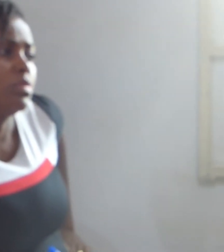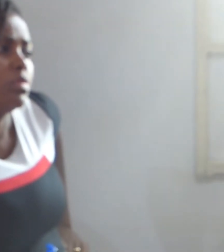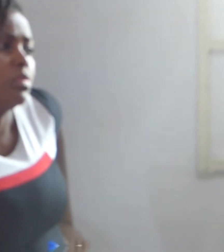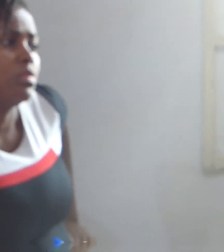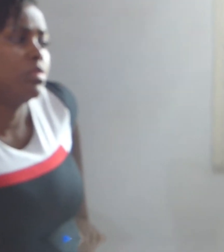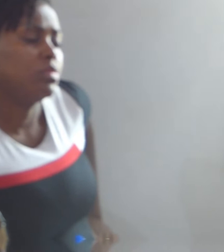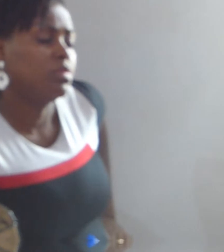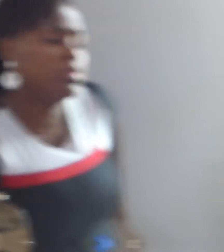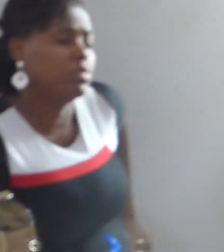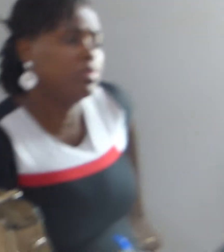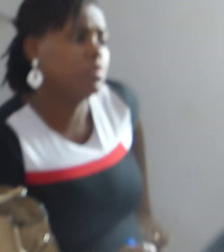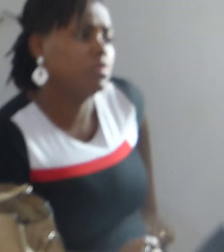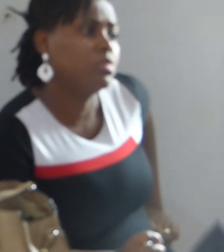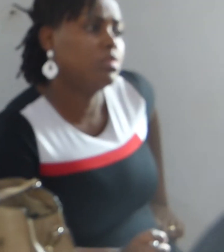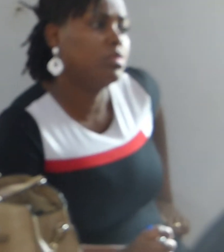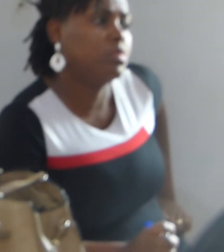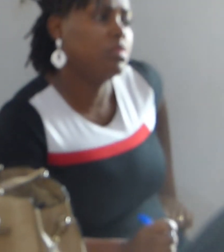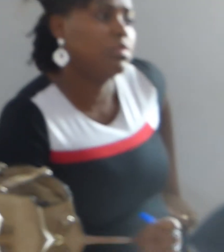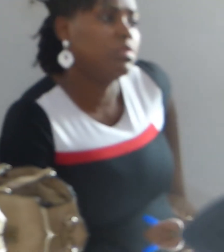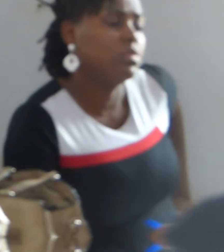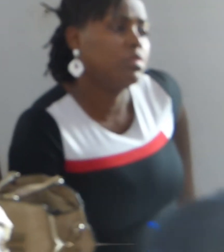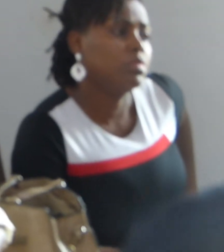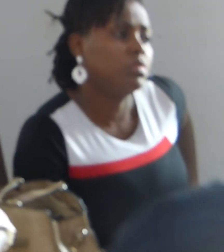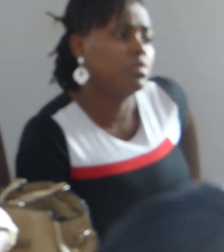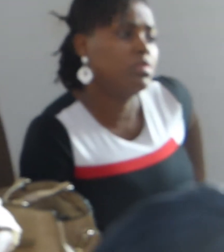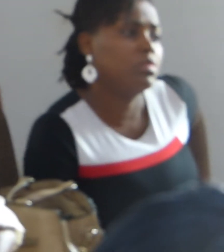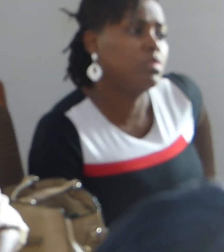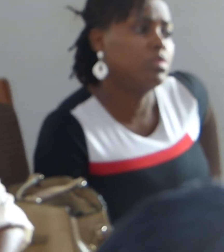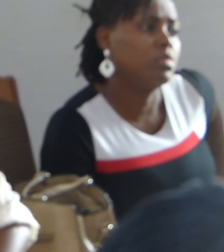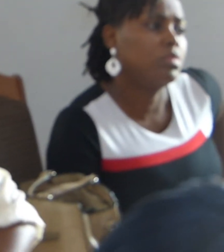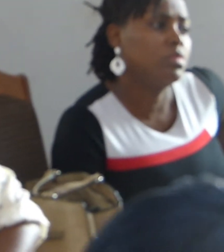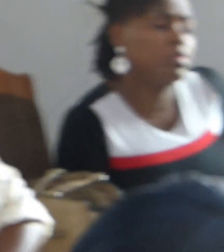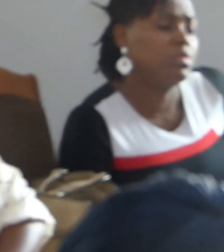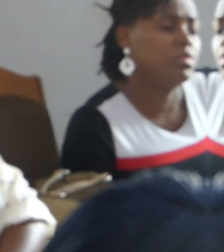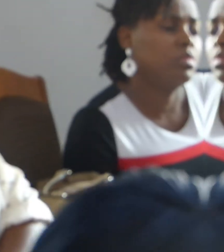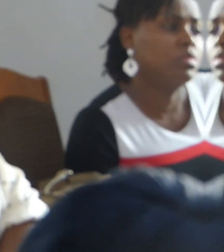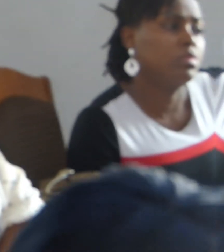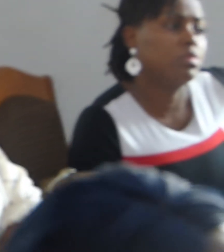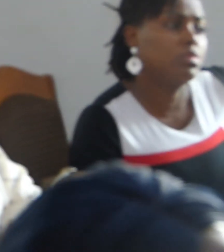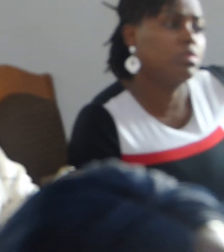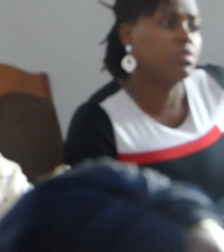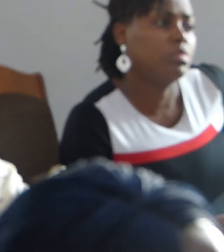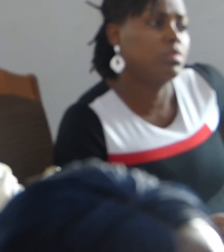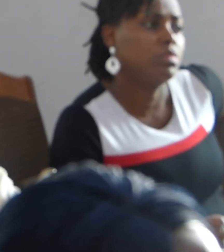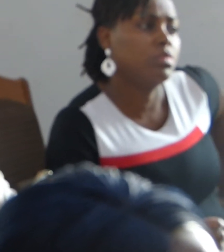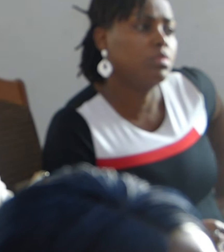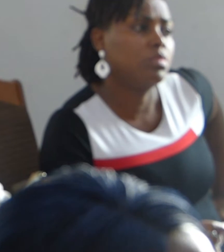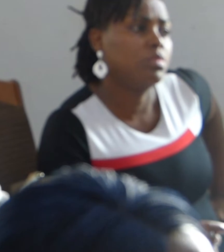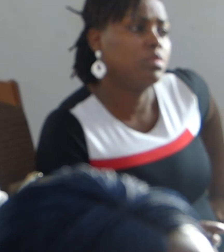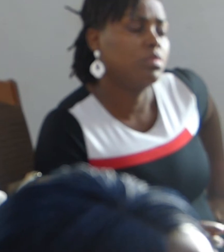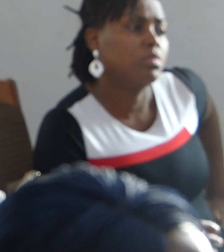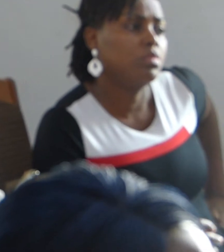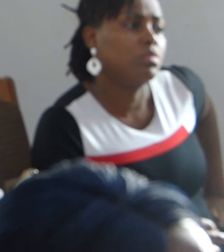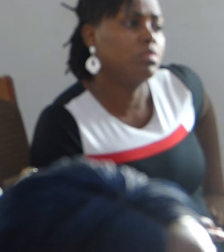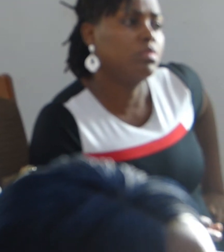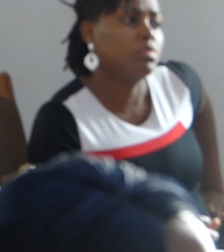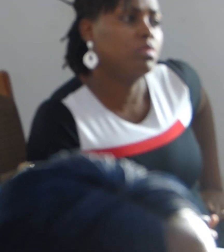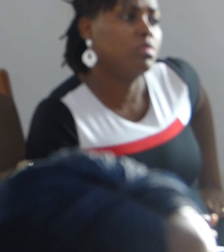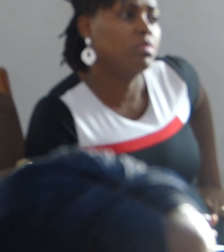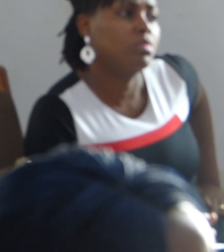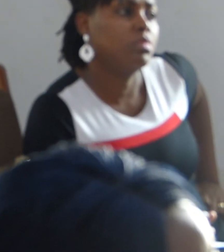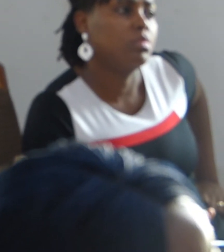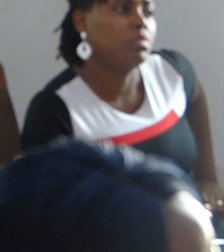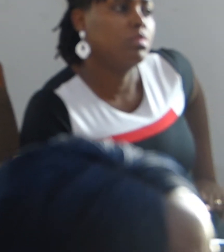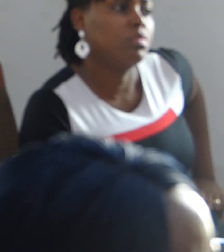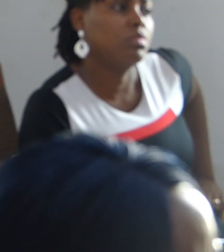then, I started asking questions about how to use my career to solve the problem